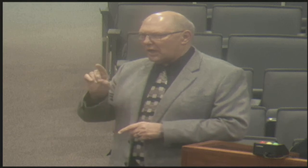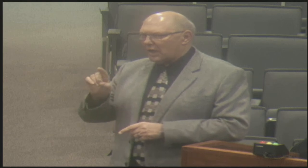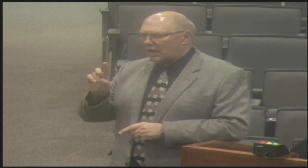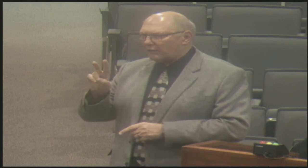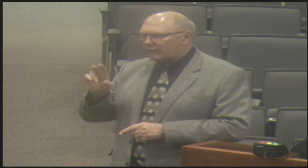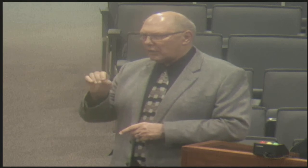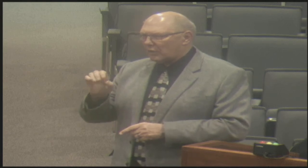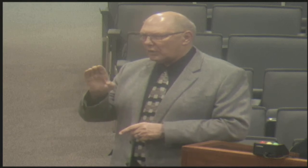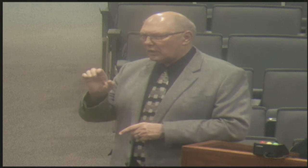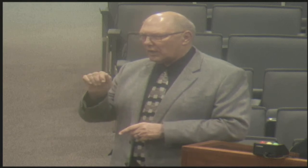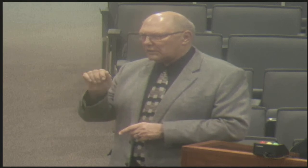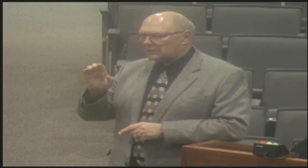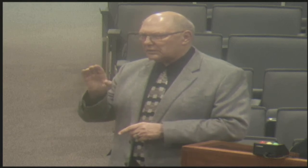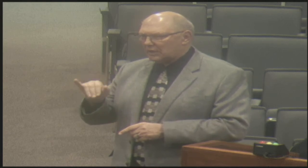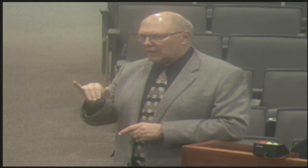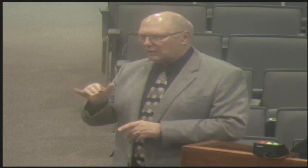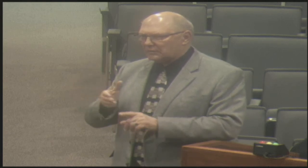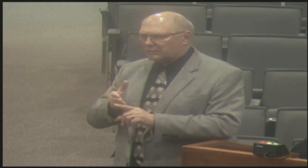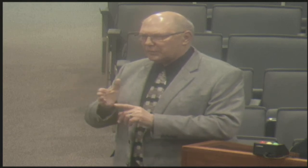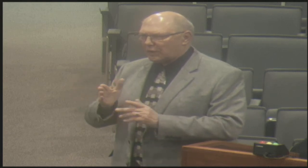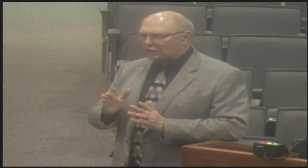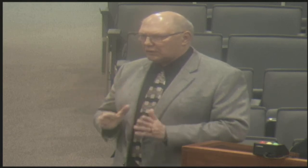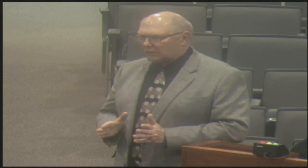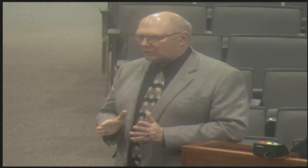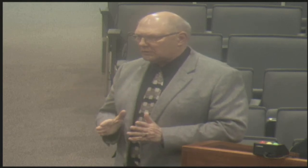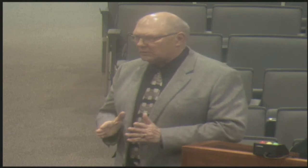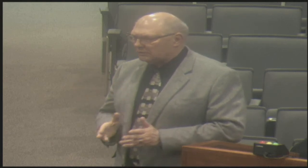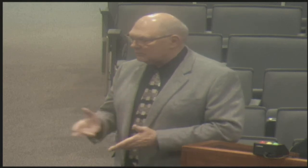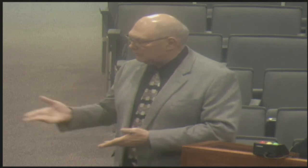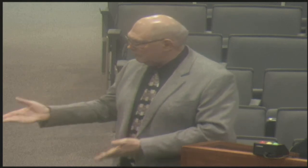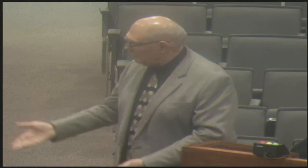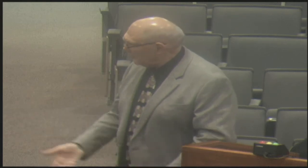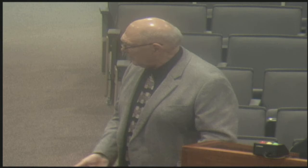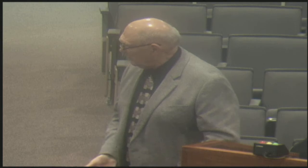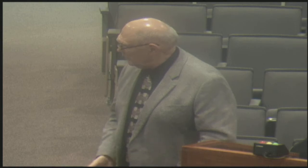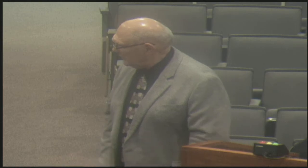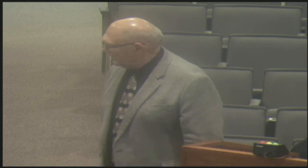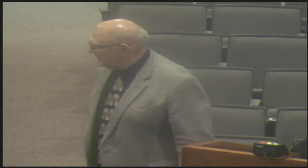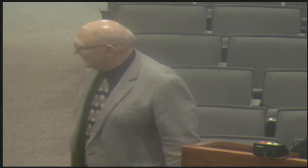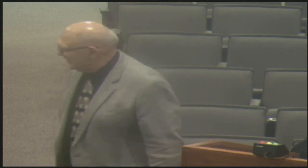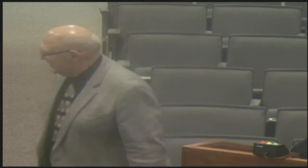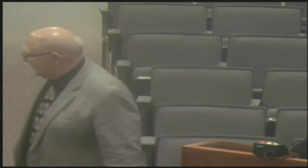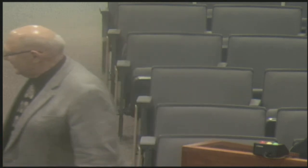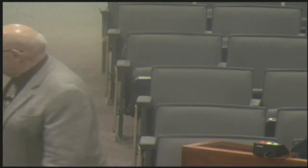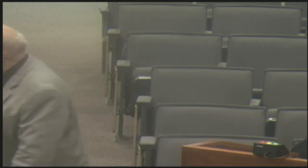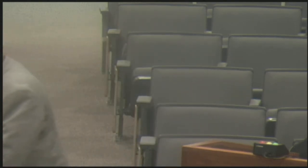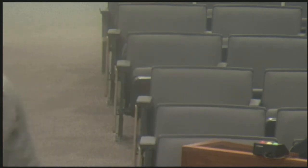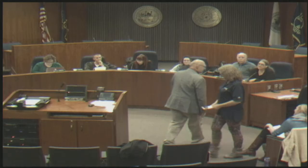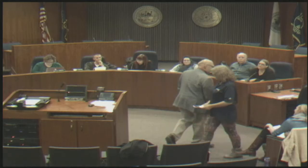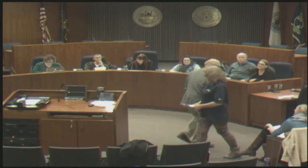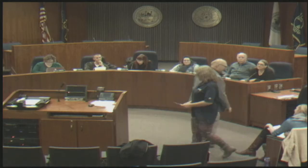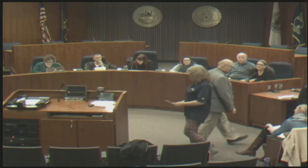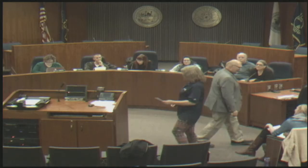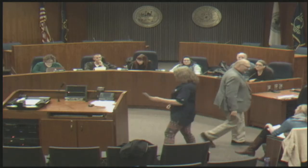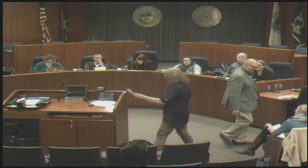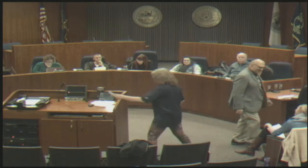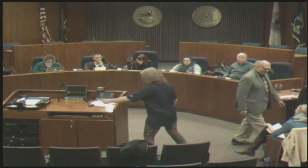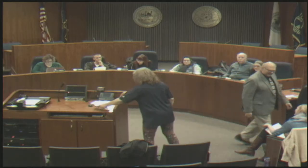She is the advocacy specialist for the Nebraska Commission for the Deaf and Hard of Hearing.